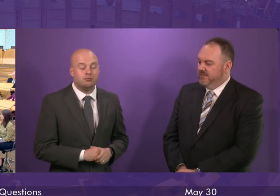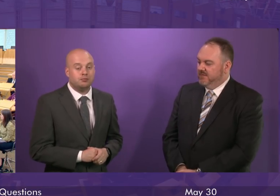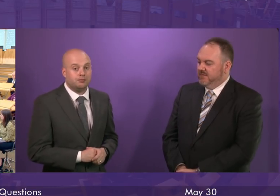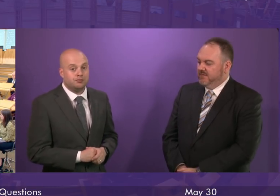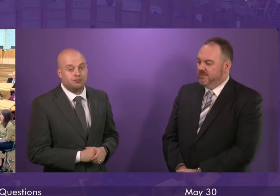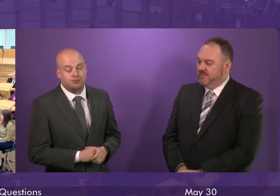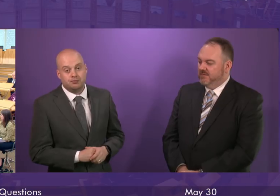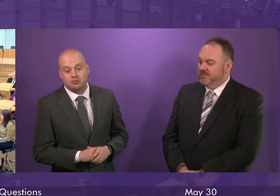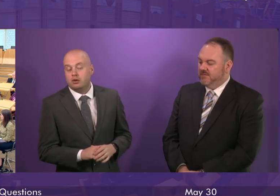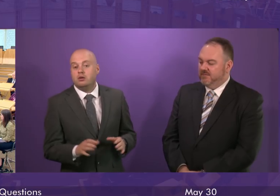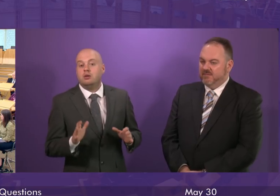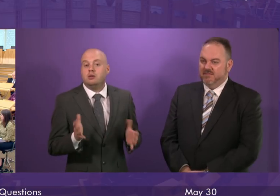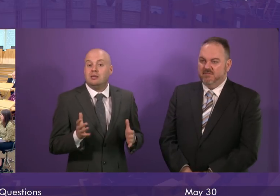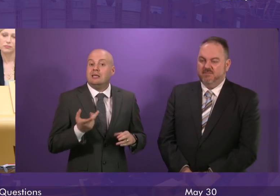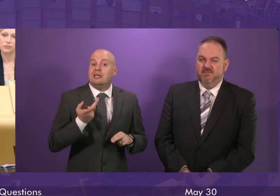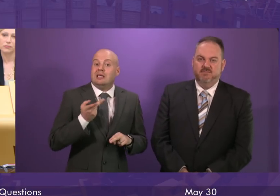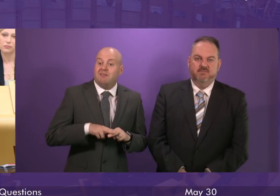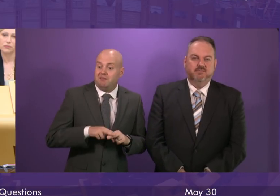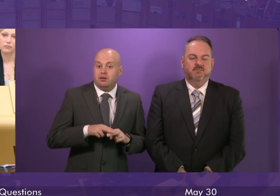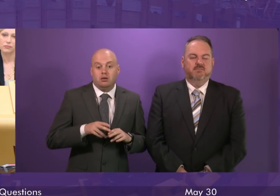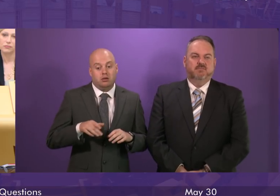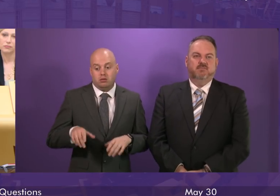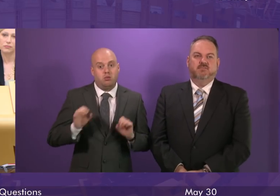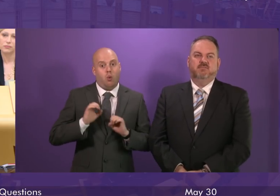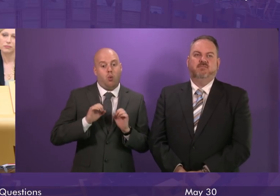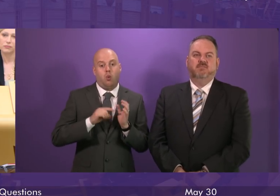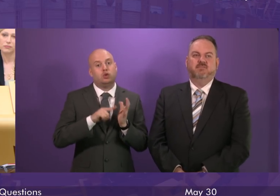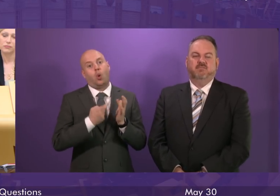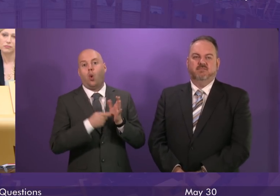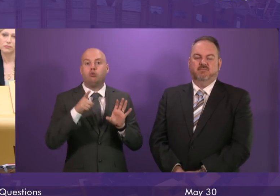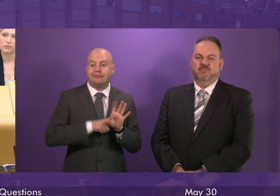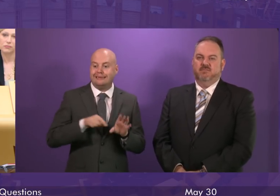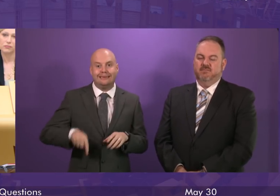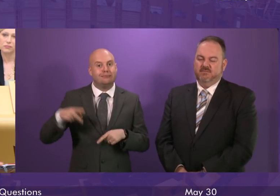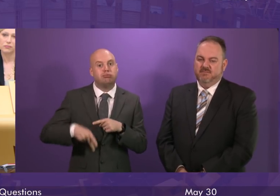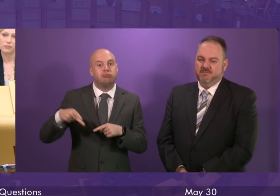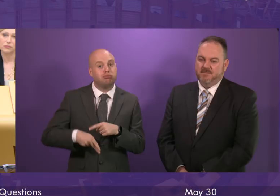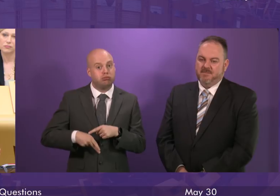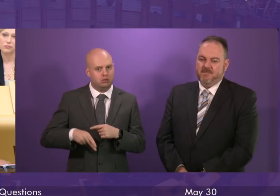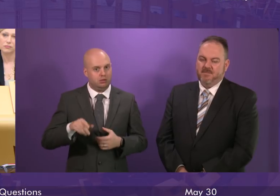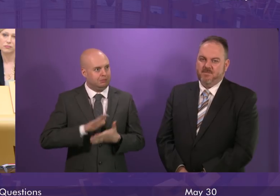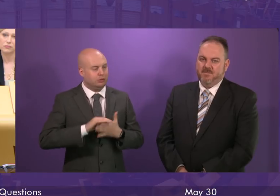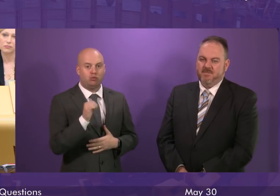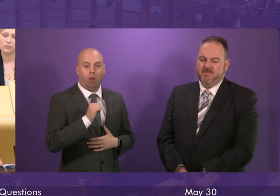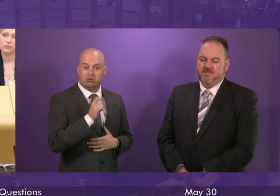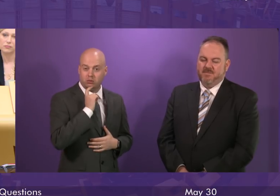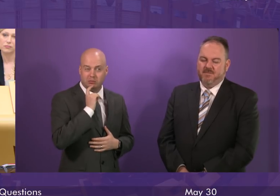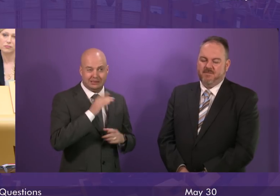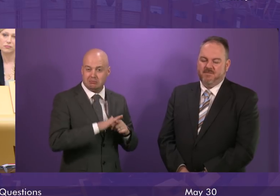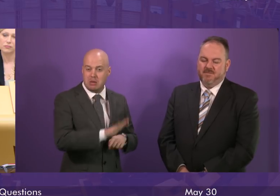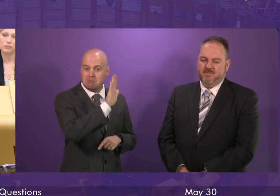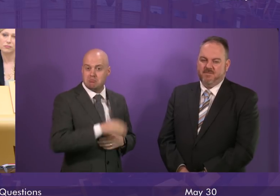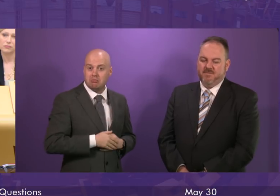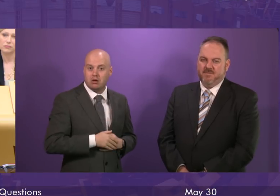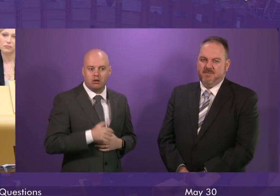Well, obviously, if we didn't have Tory austerity, then we wouldn't have the levels of poverty that we have and we wouldn't have the cuts to our budget that is making it